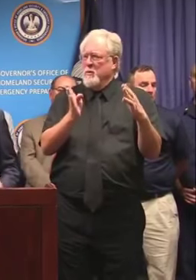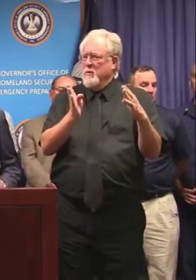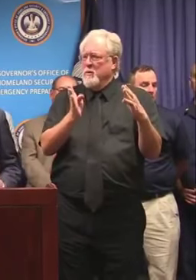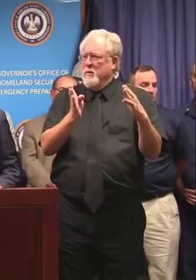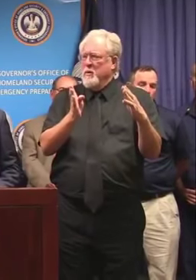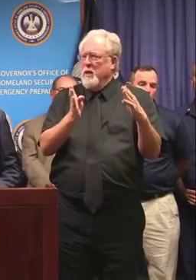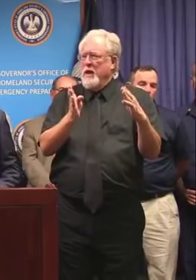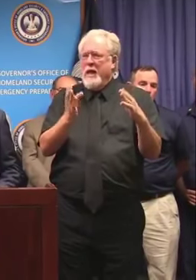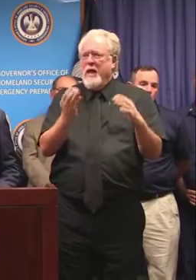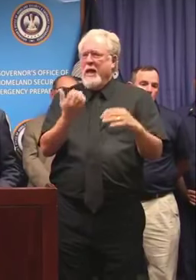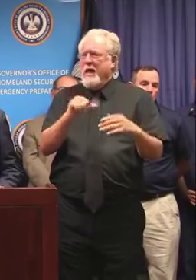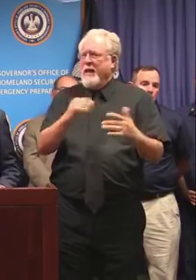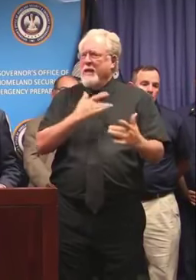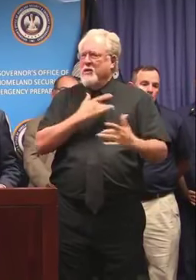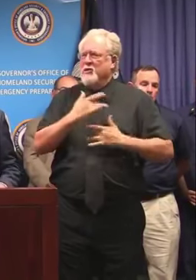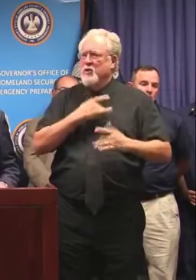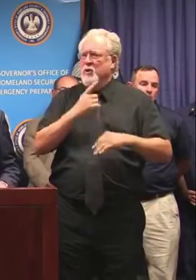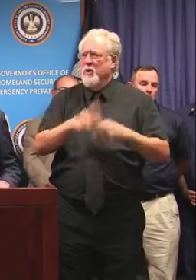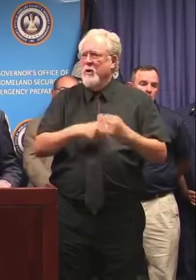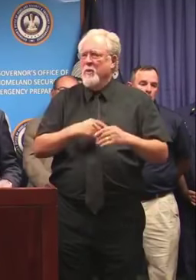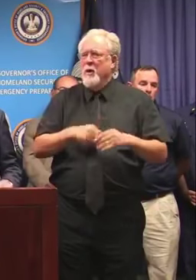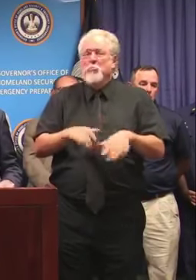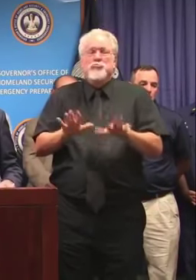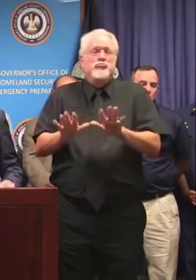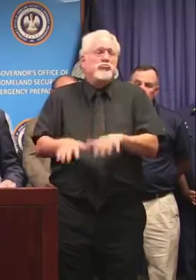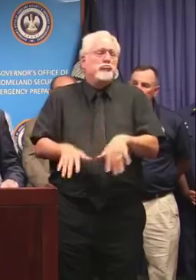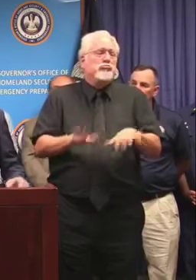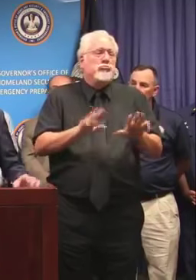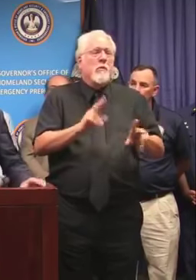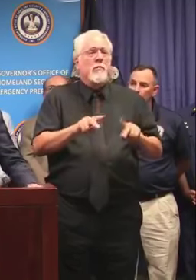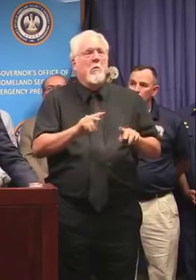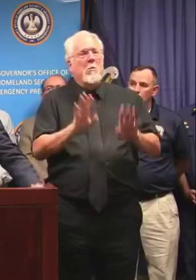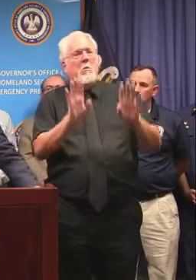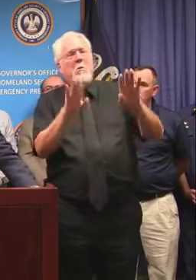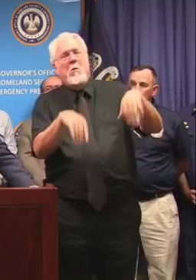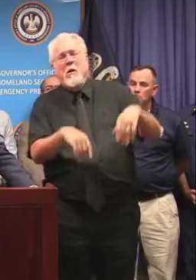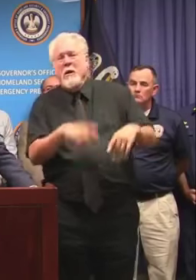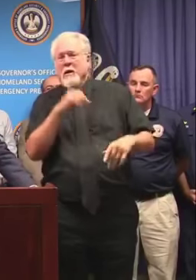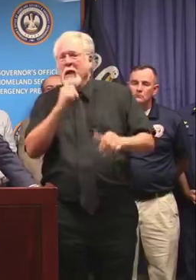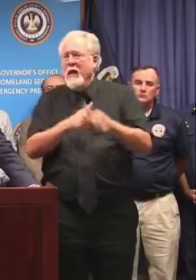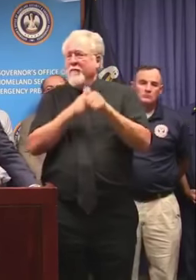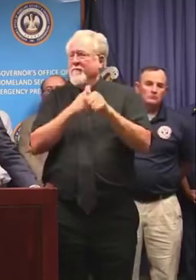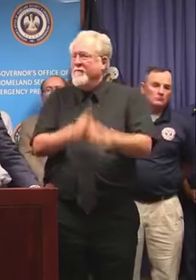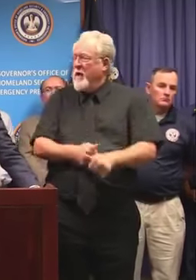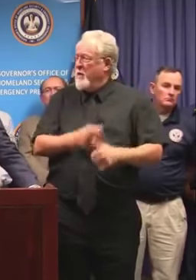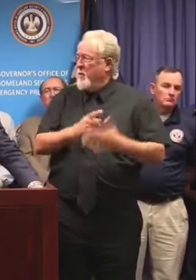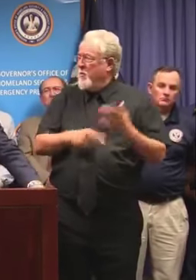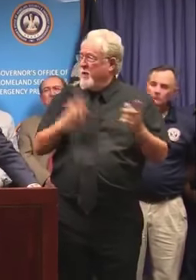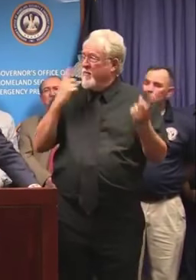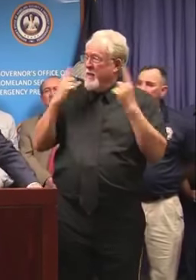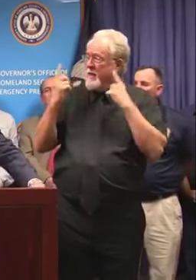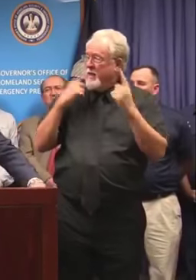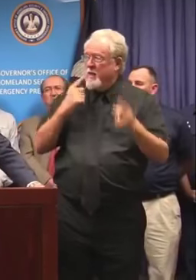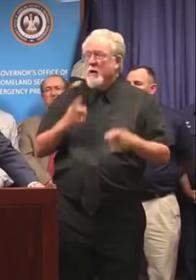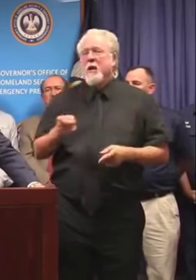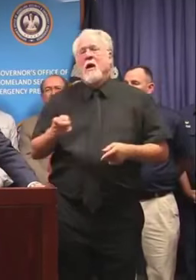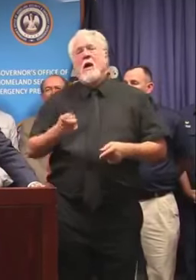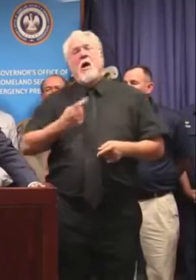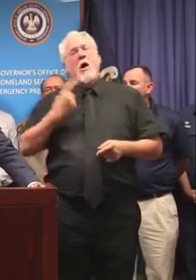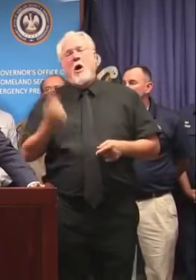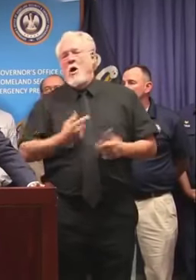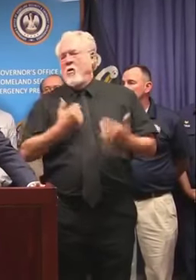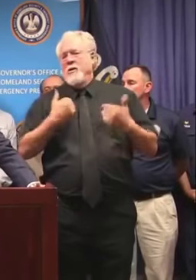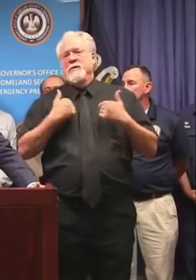is there any concern about complacency and people not kind of following the things they're hearing from their local officials? Well, you always